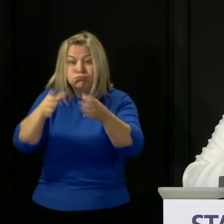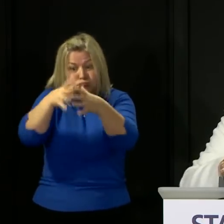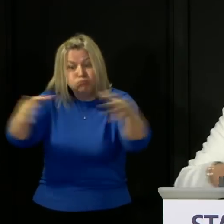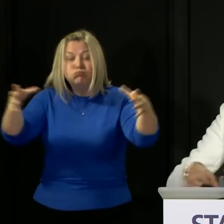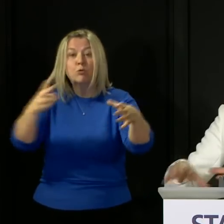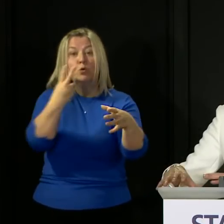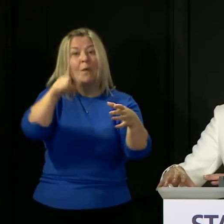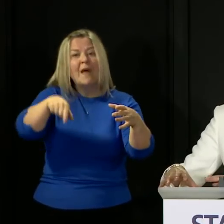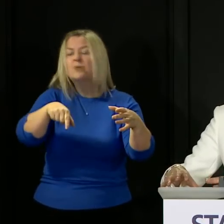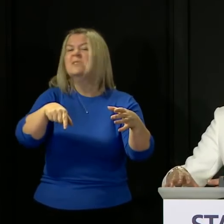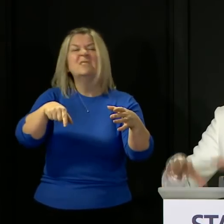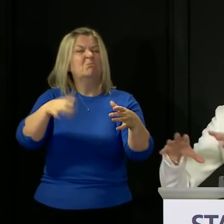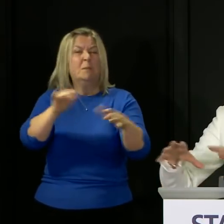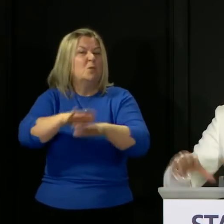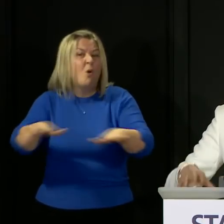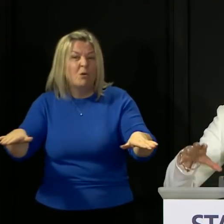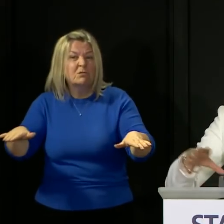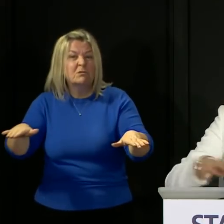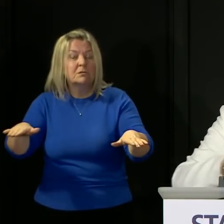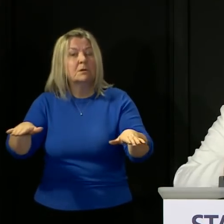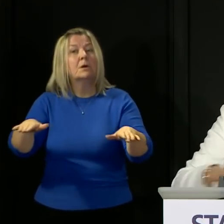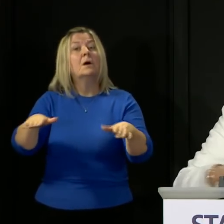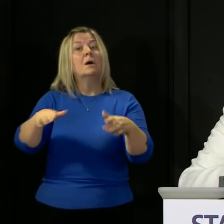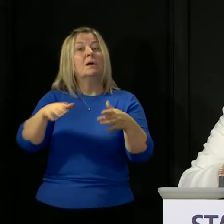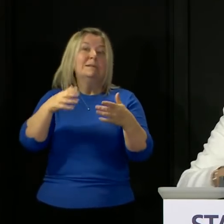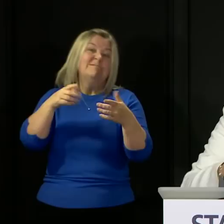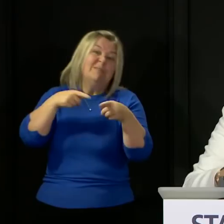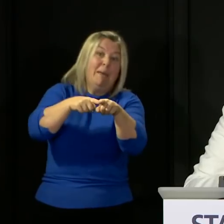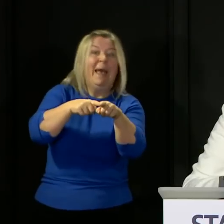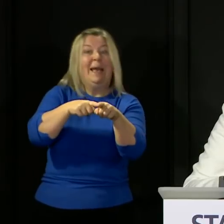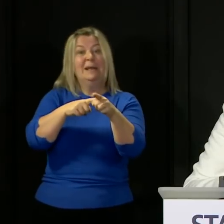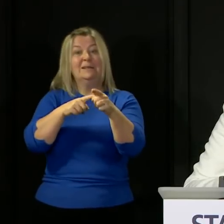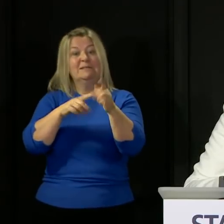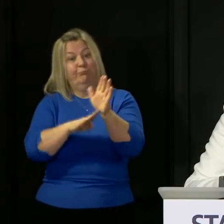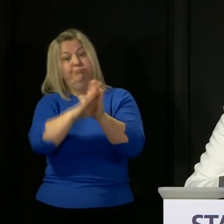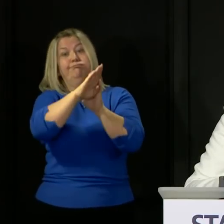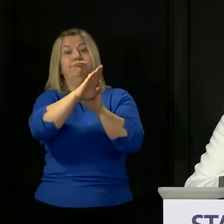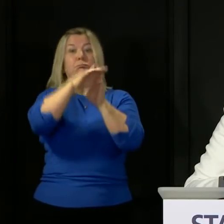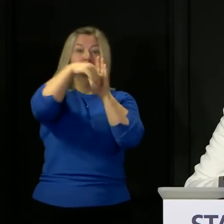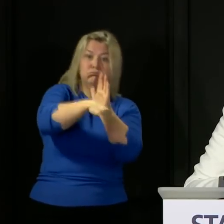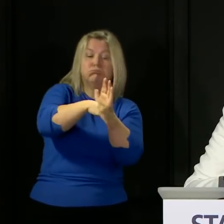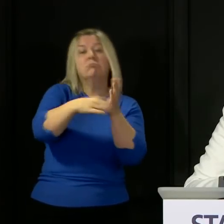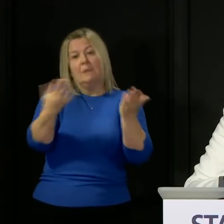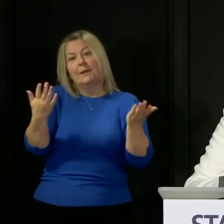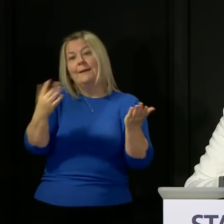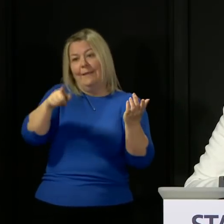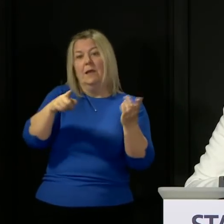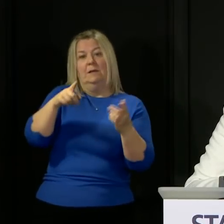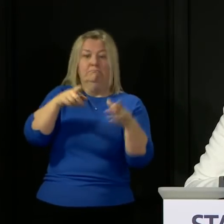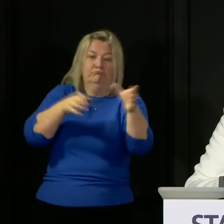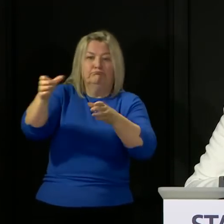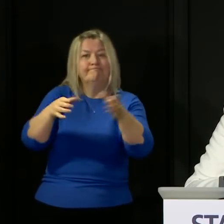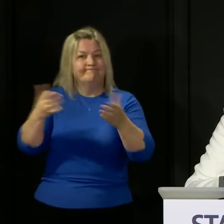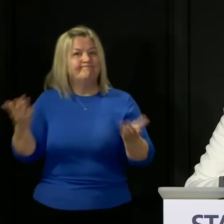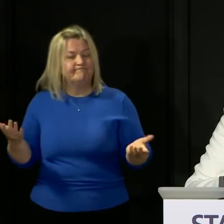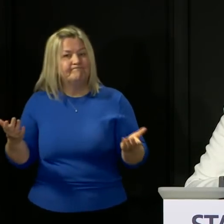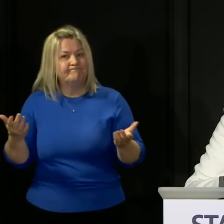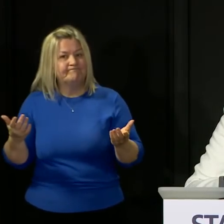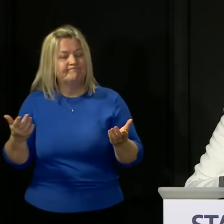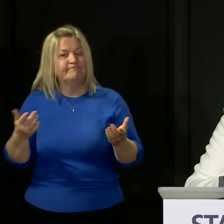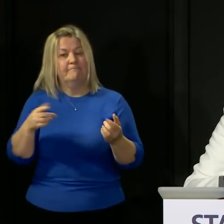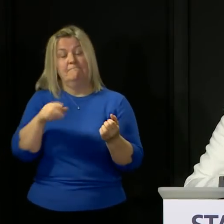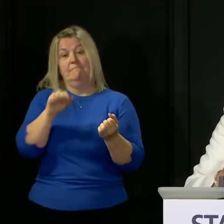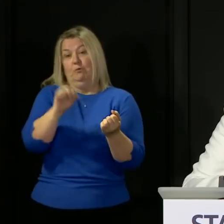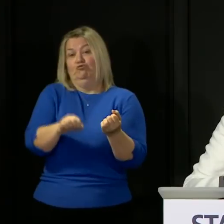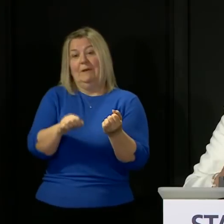level. But should we see increases, more of them will be needed. So that scalability is really important. And obviously, we've got the trialling of